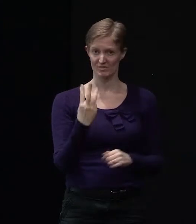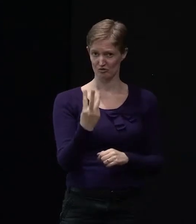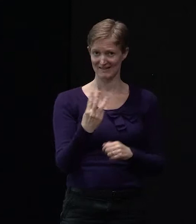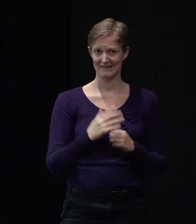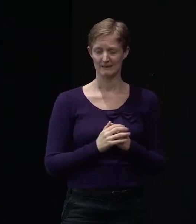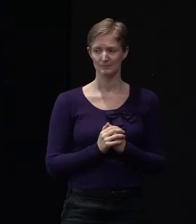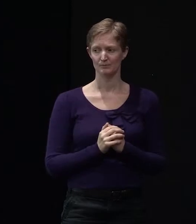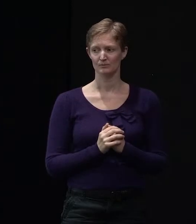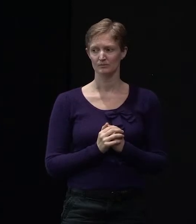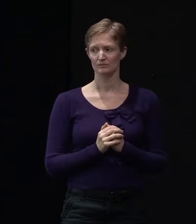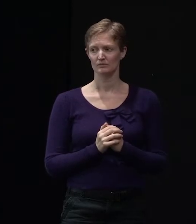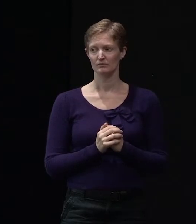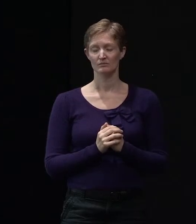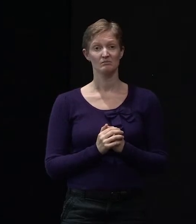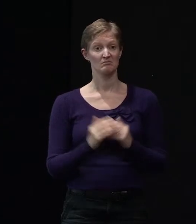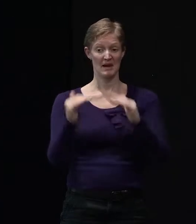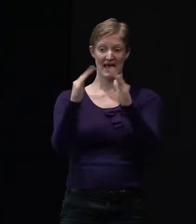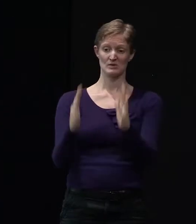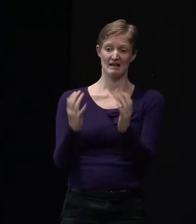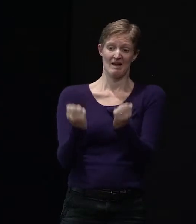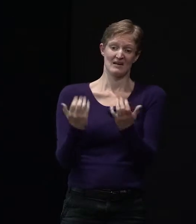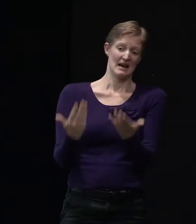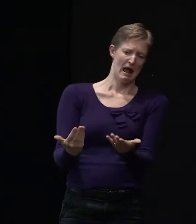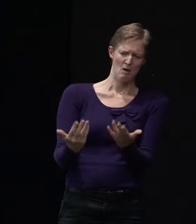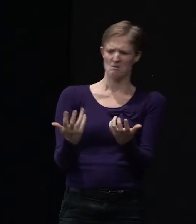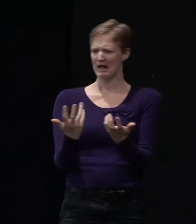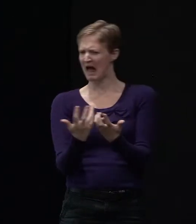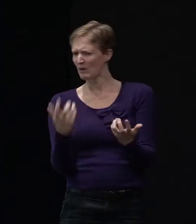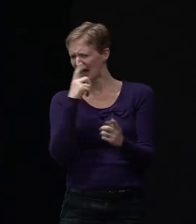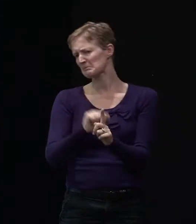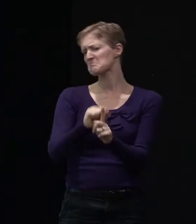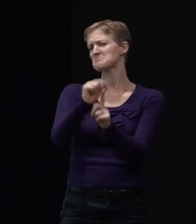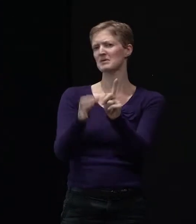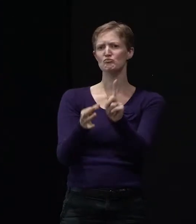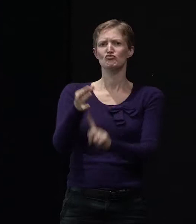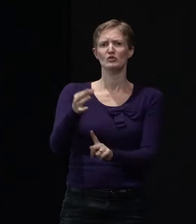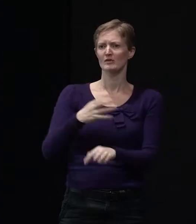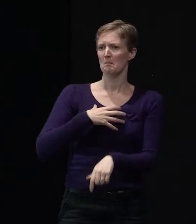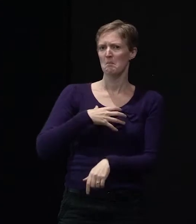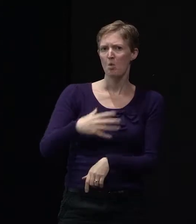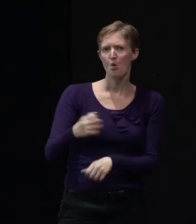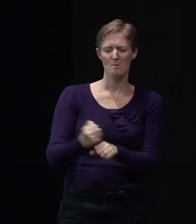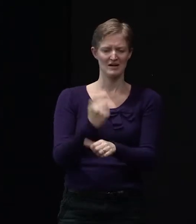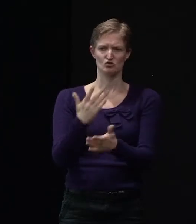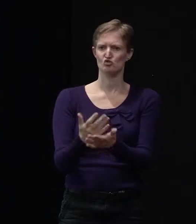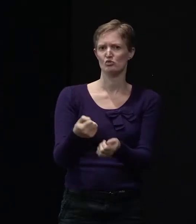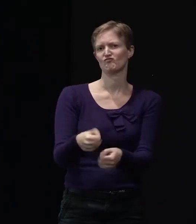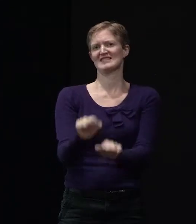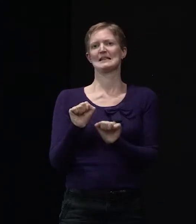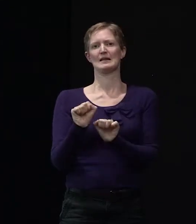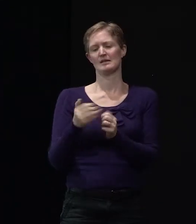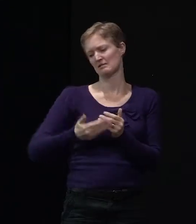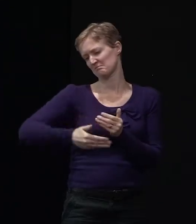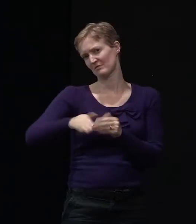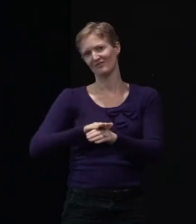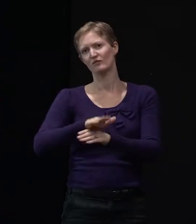some improvements that you could make to existing houses, just in case you're interested in improving the resilience and performance of the house that